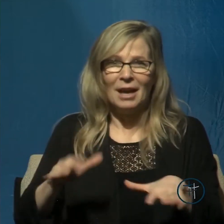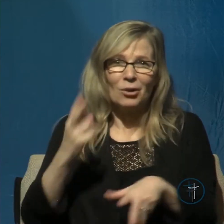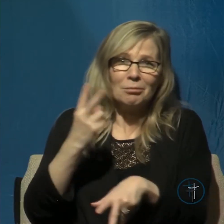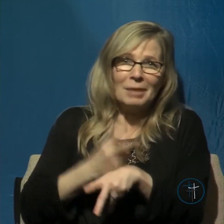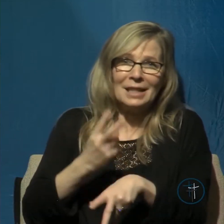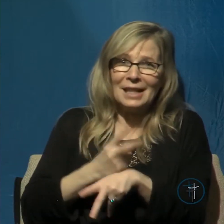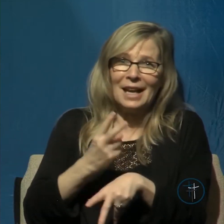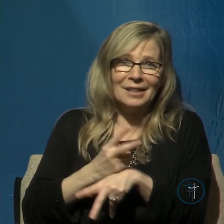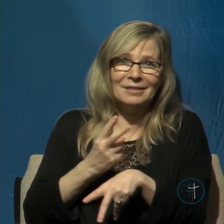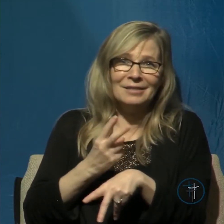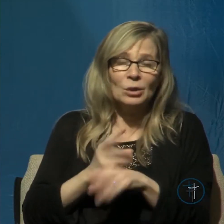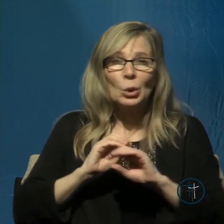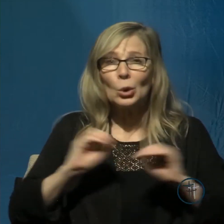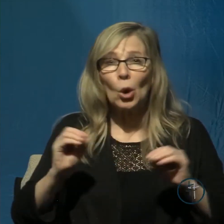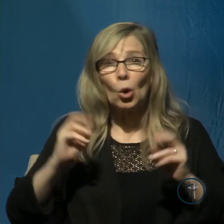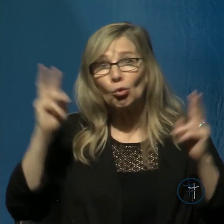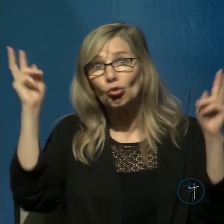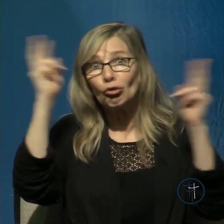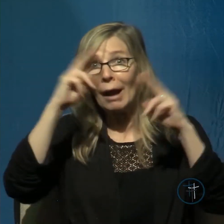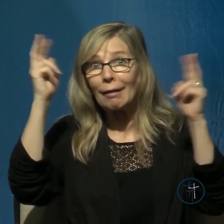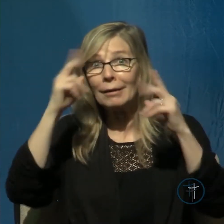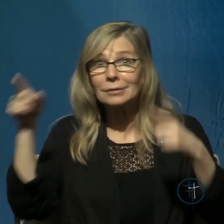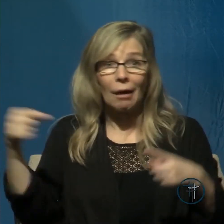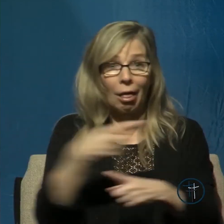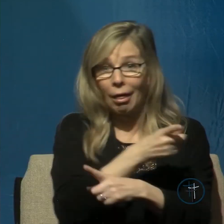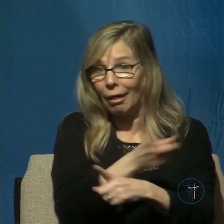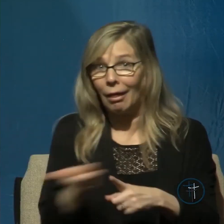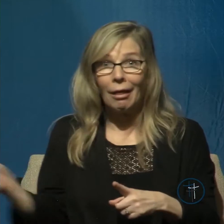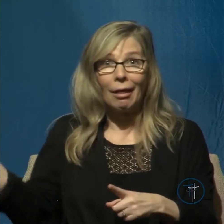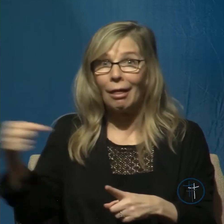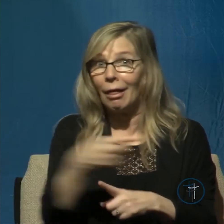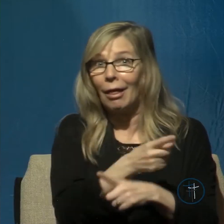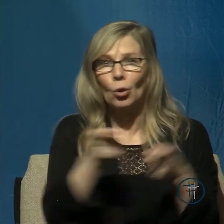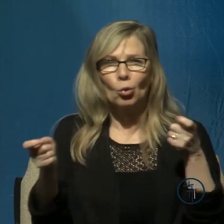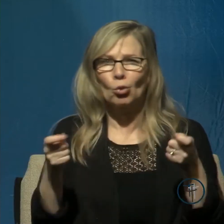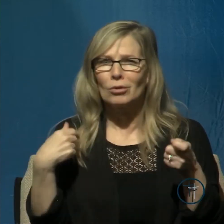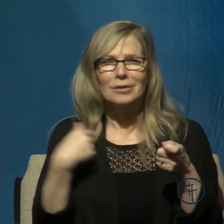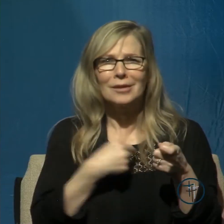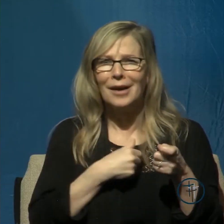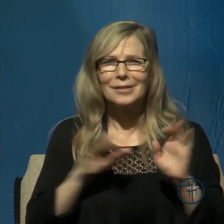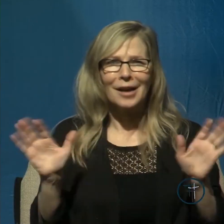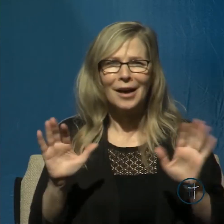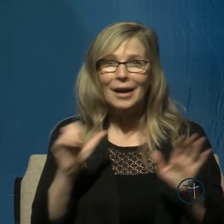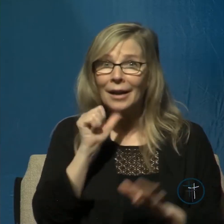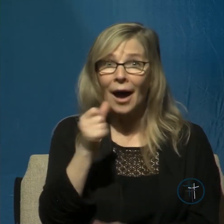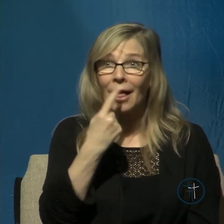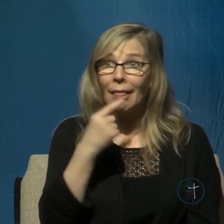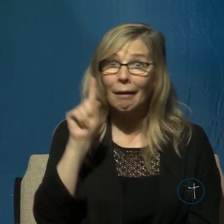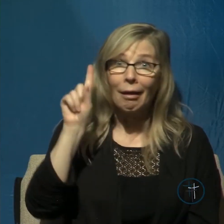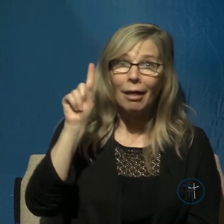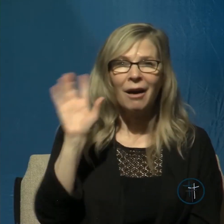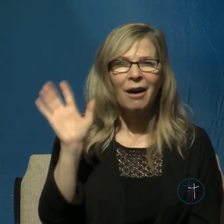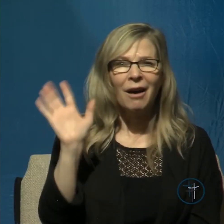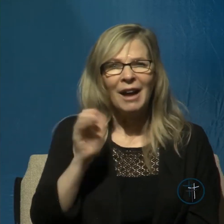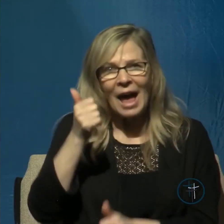reckless fate, no fickle chance rules us. Our every step is the subject of divine decree.